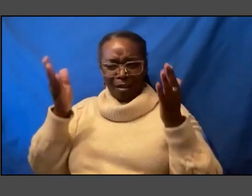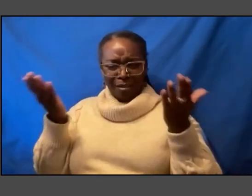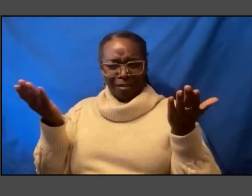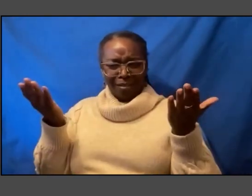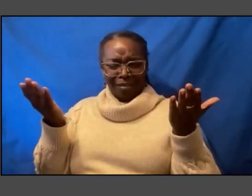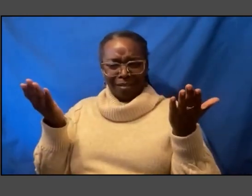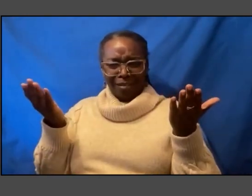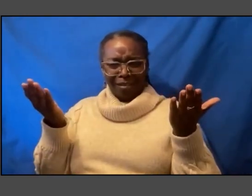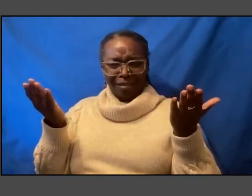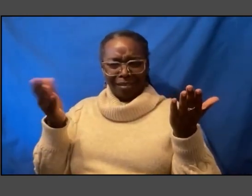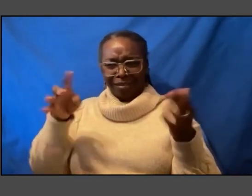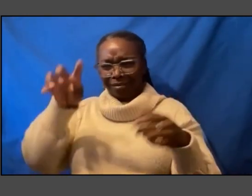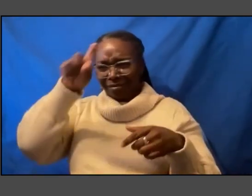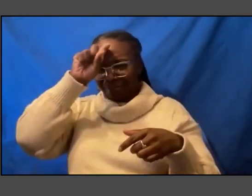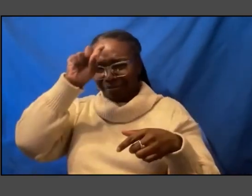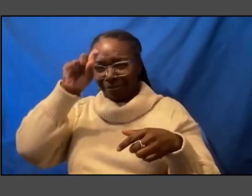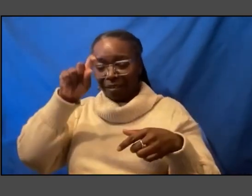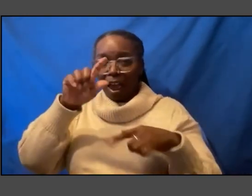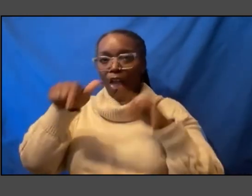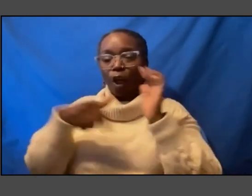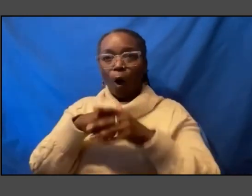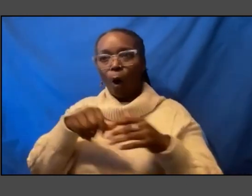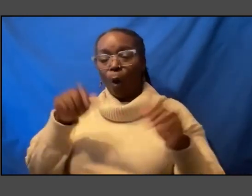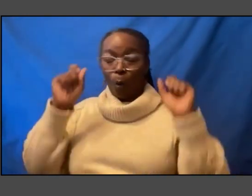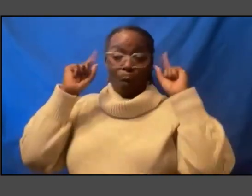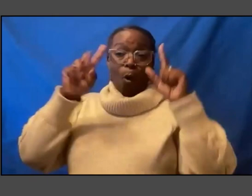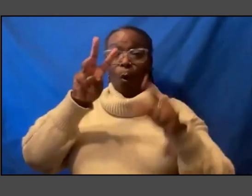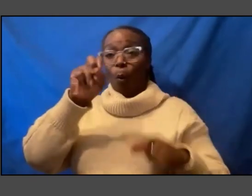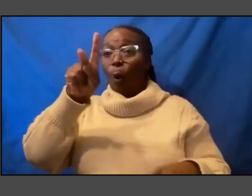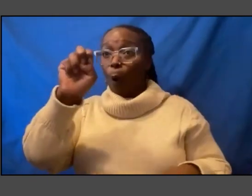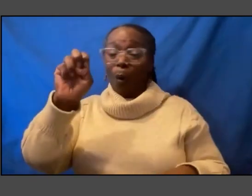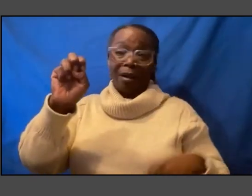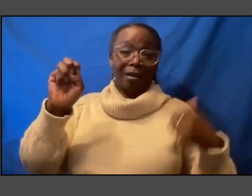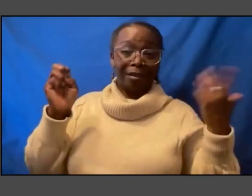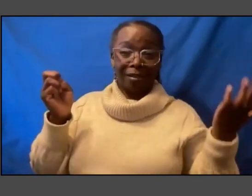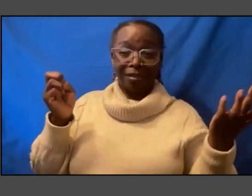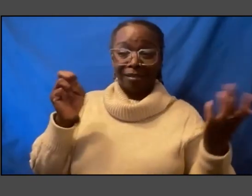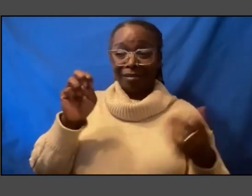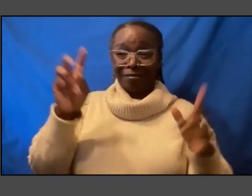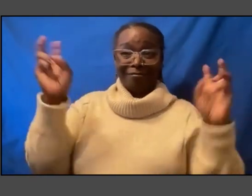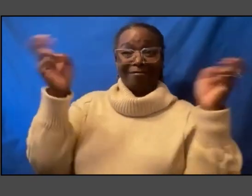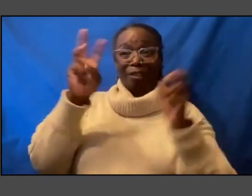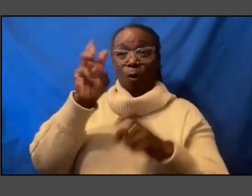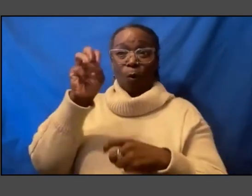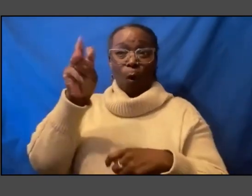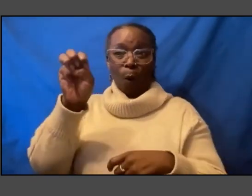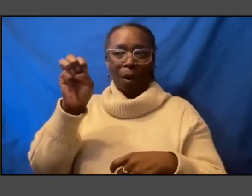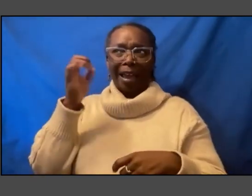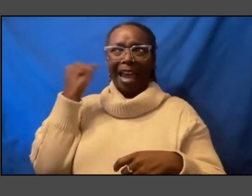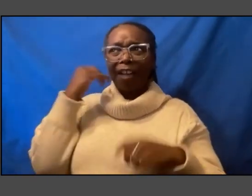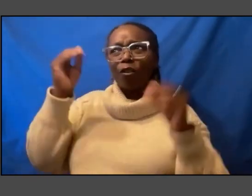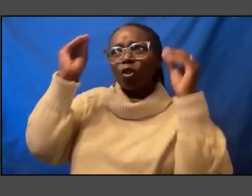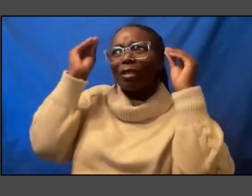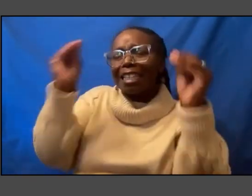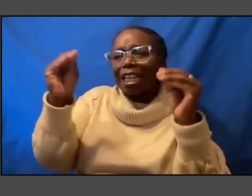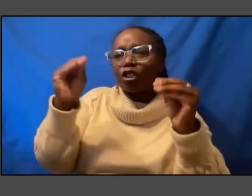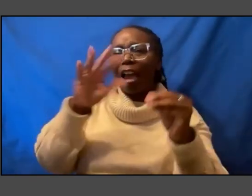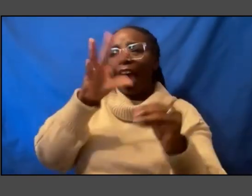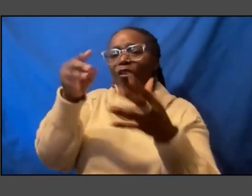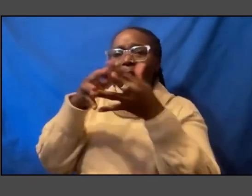woke bill I mean that's what it's called that says that if you know you teach African-American history to to people it will